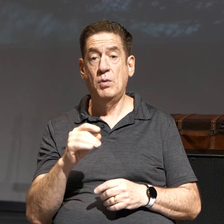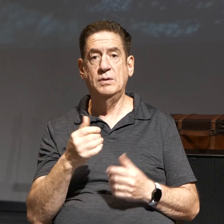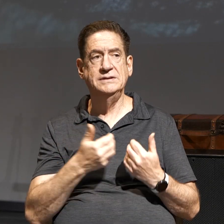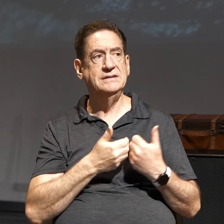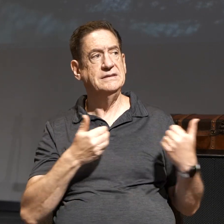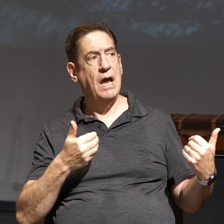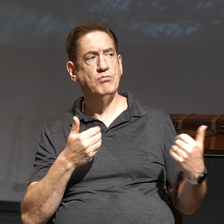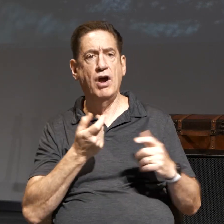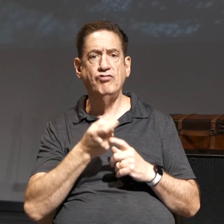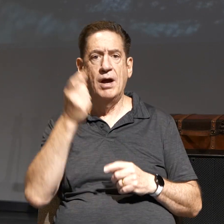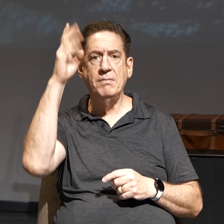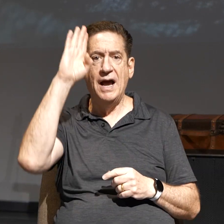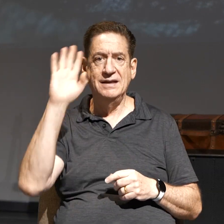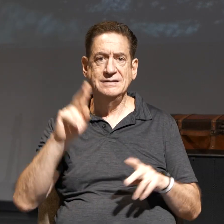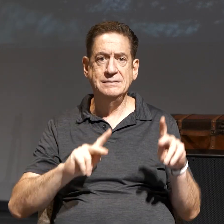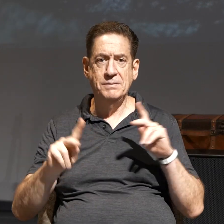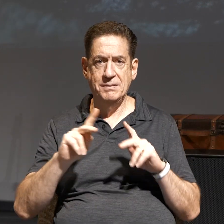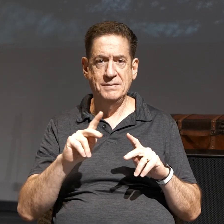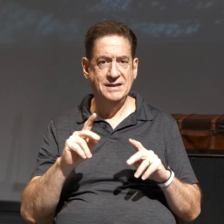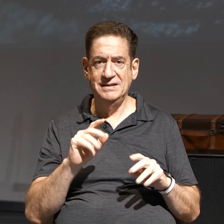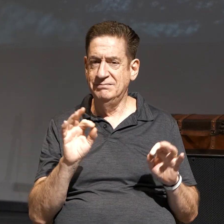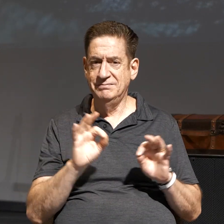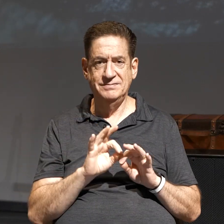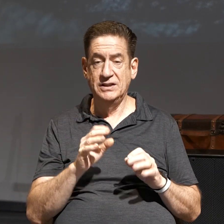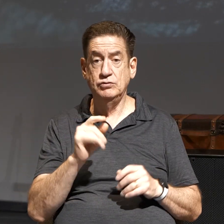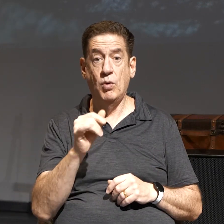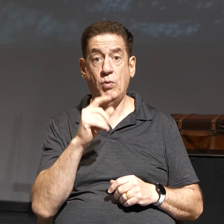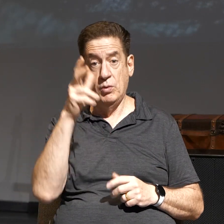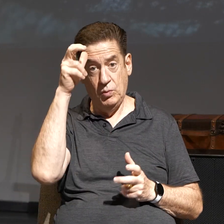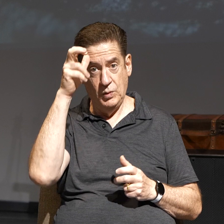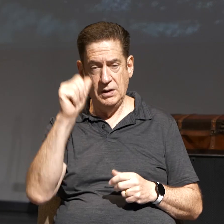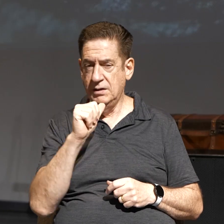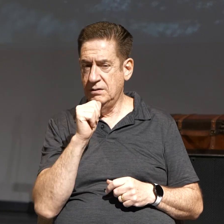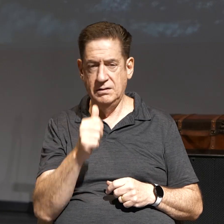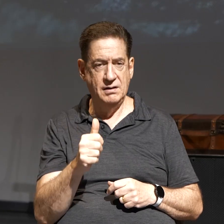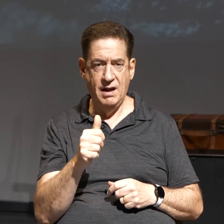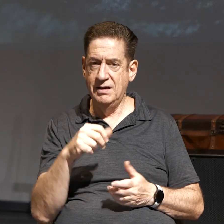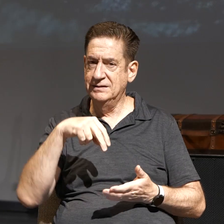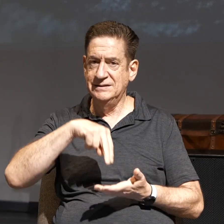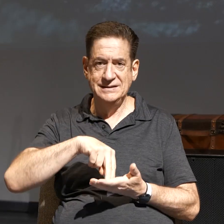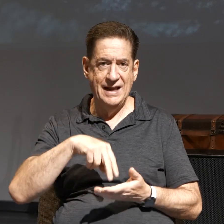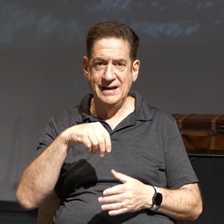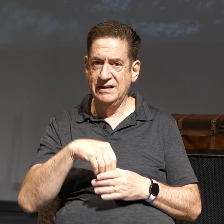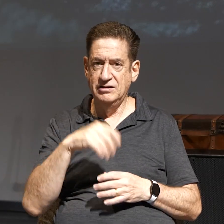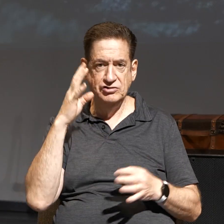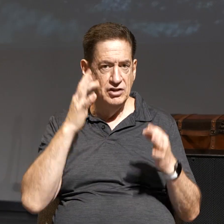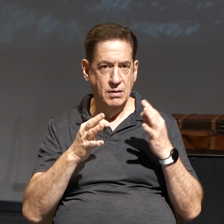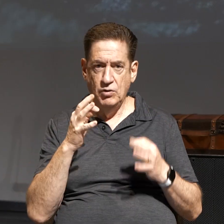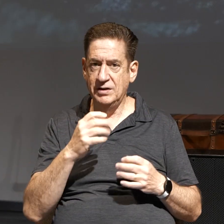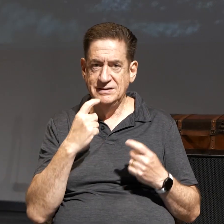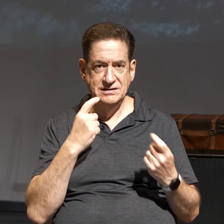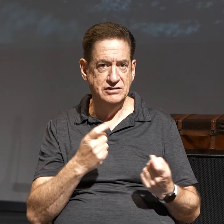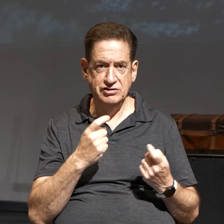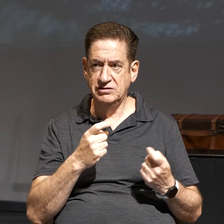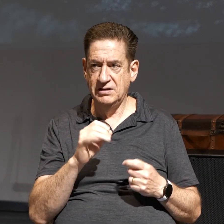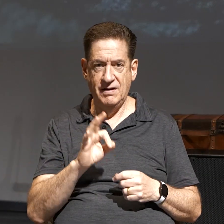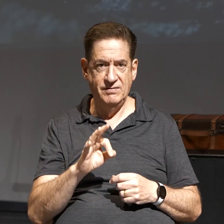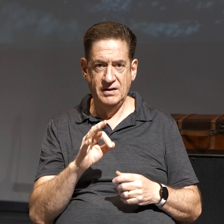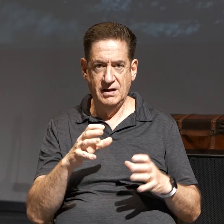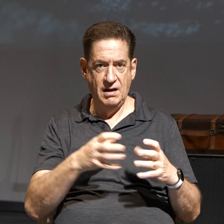people, insignificance. Look at verse 5, therefore the wicked will not stand in the judgment nor sinners in the congregation of the righteous.